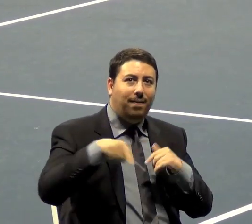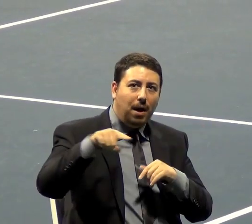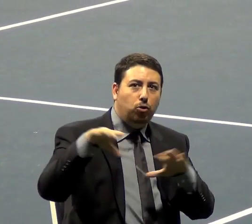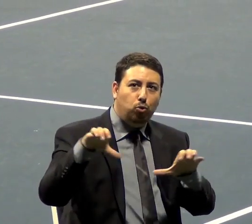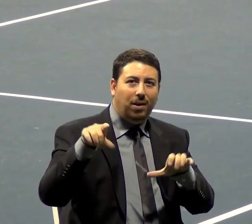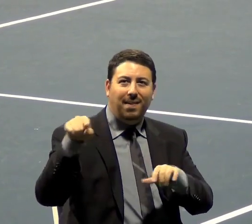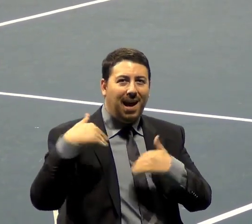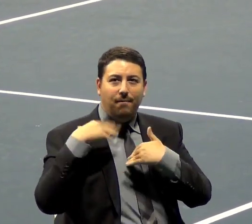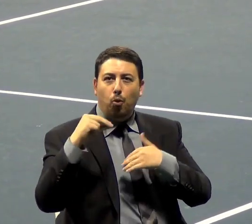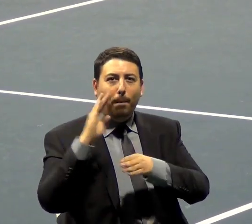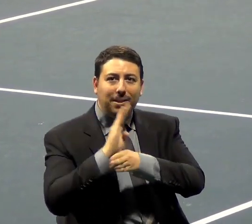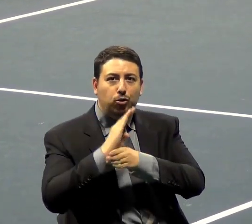business knowing what we're doing.